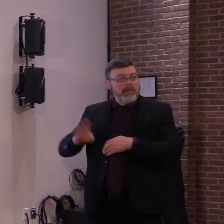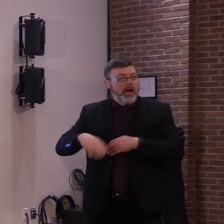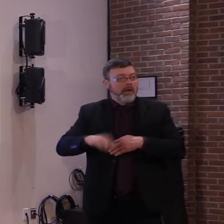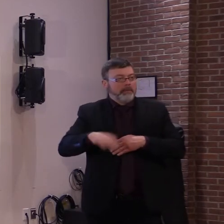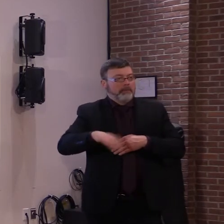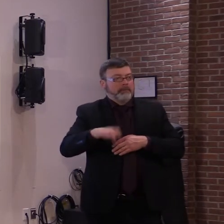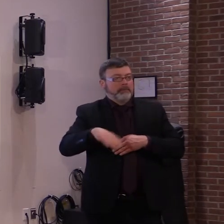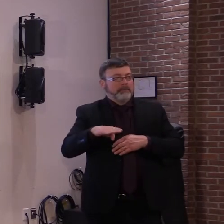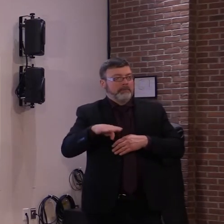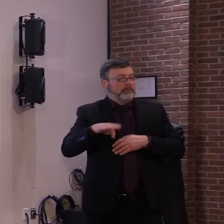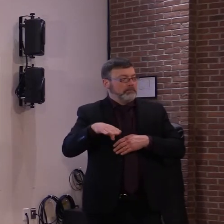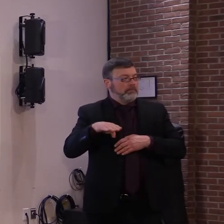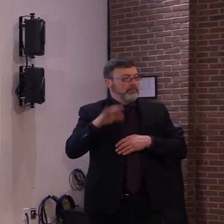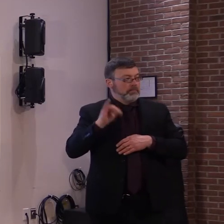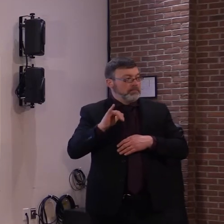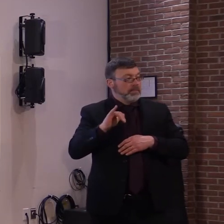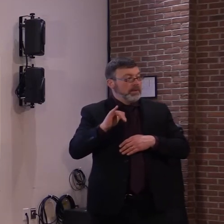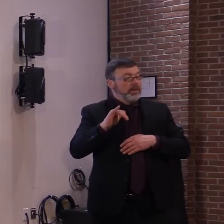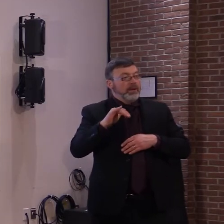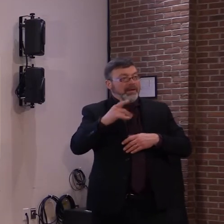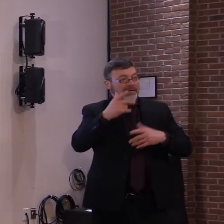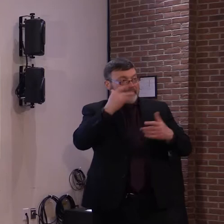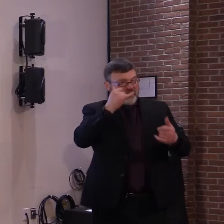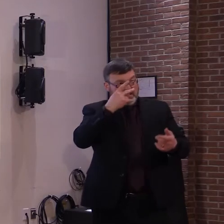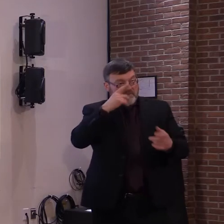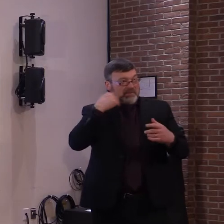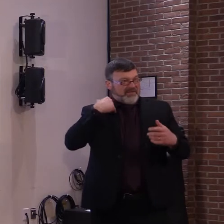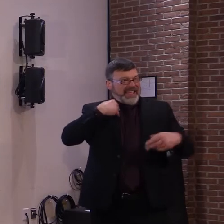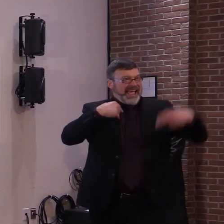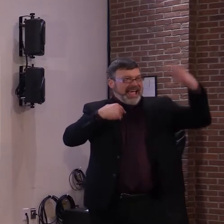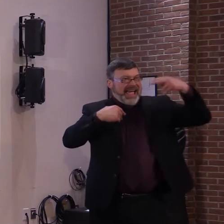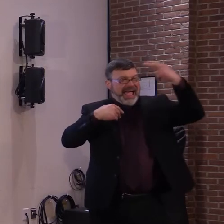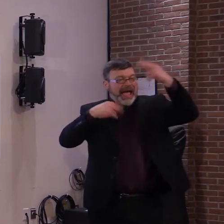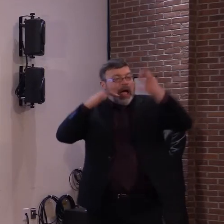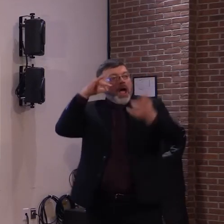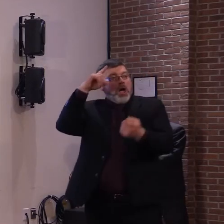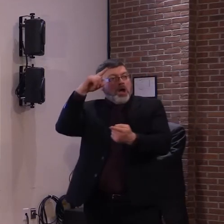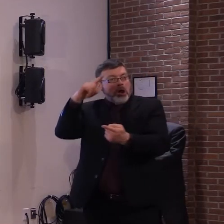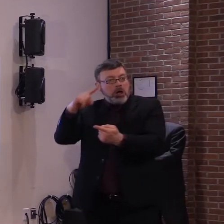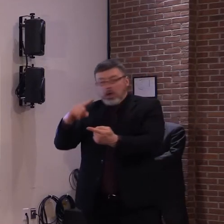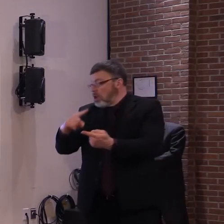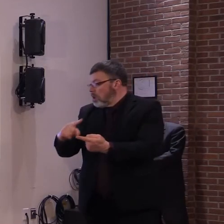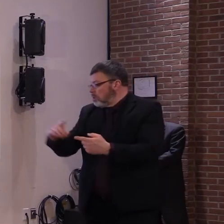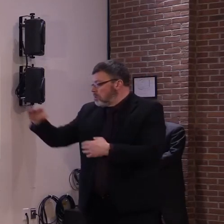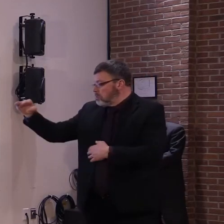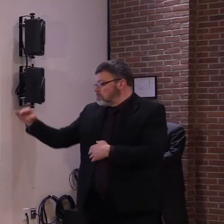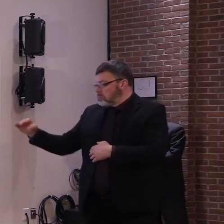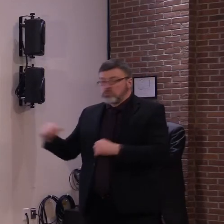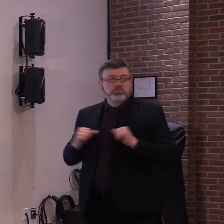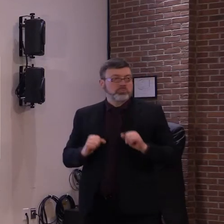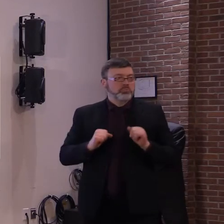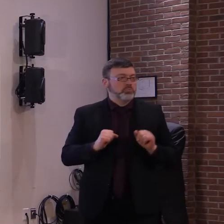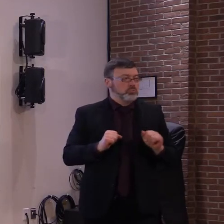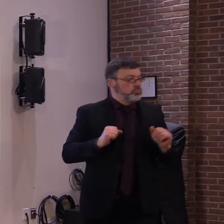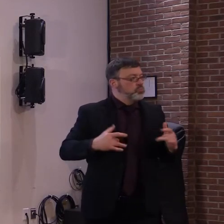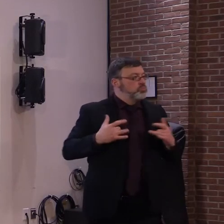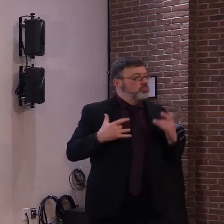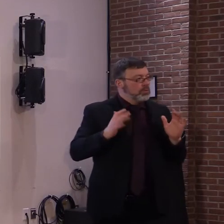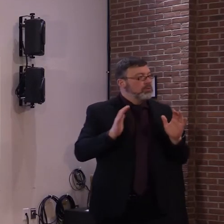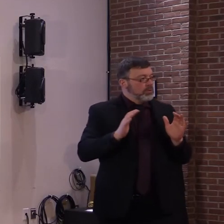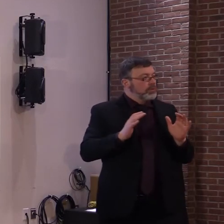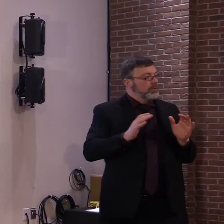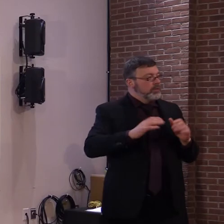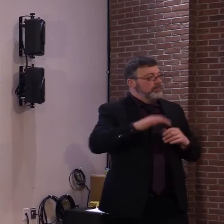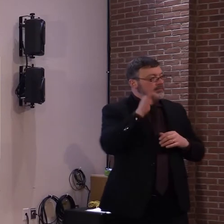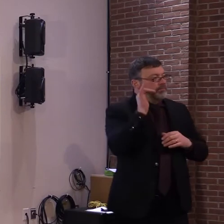playing a more diminishing role over the last week or two. There are still plenty of outbreaks in those facilities, but